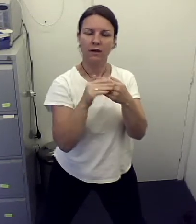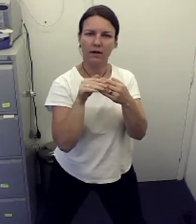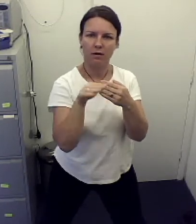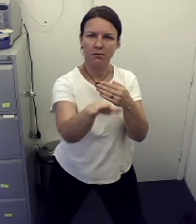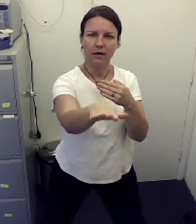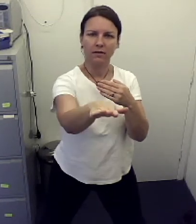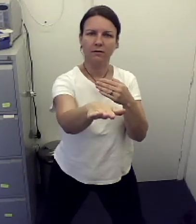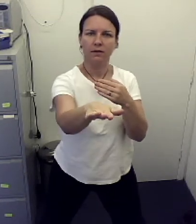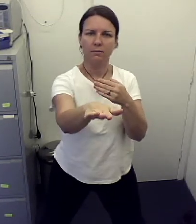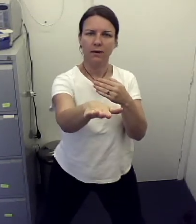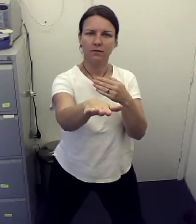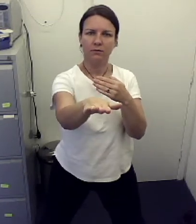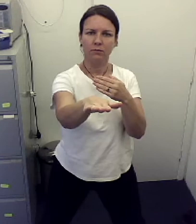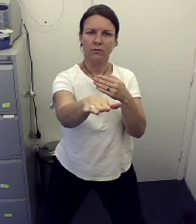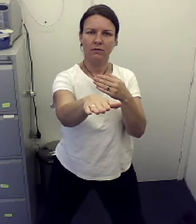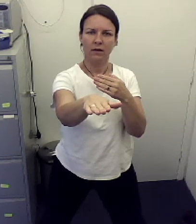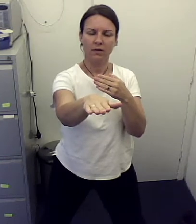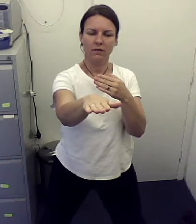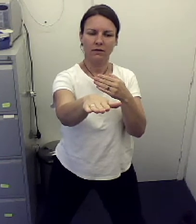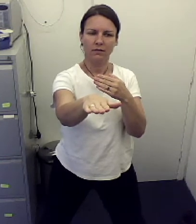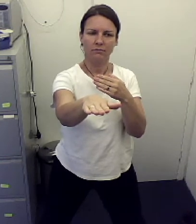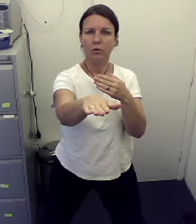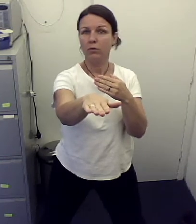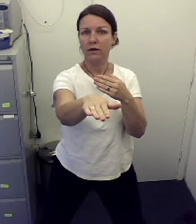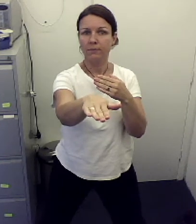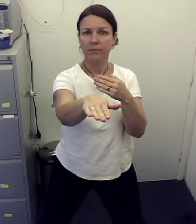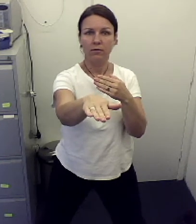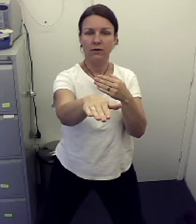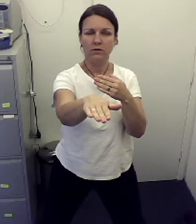and go back to them. Back to the source of that cording or energy.